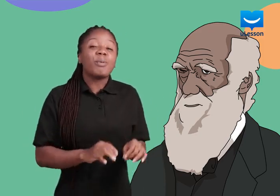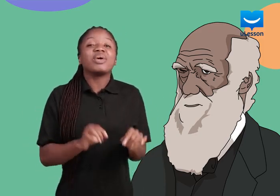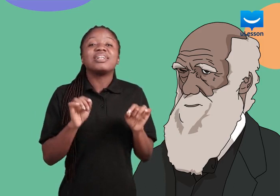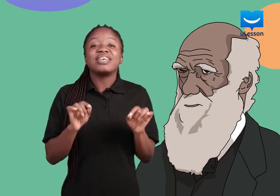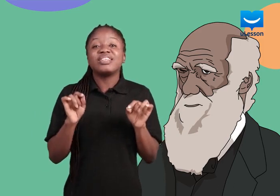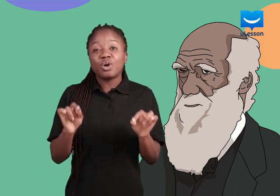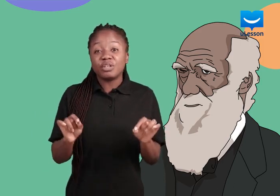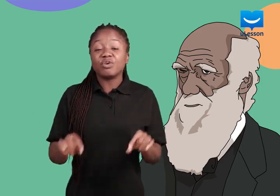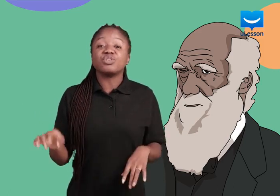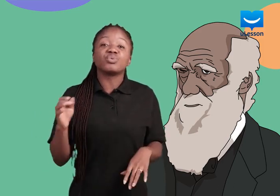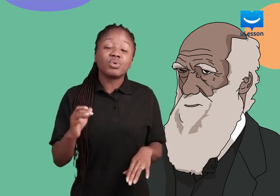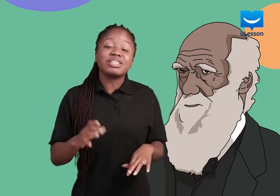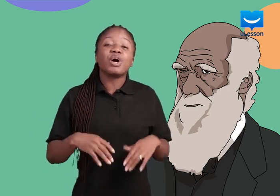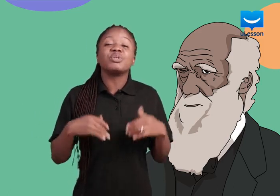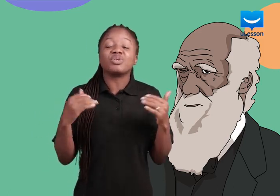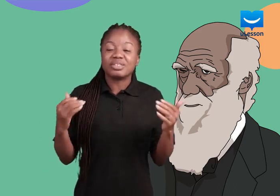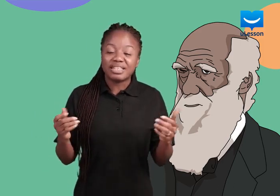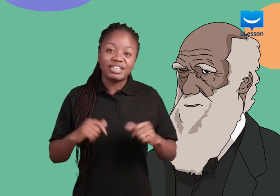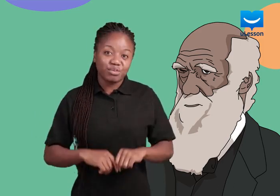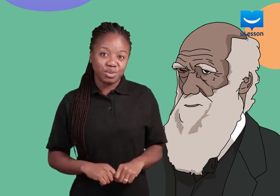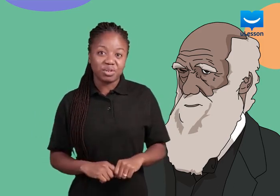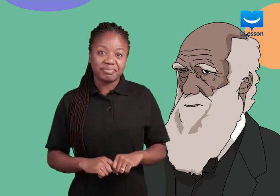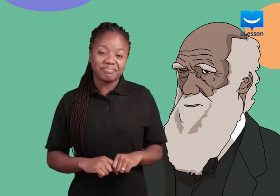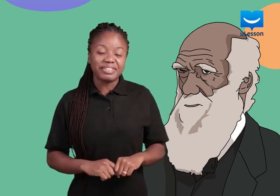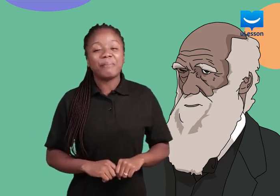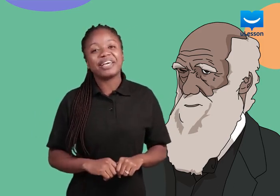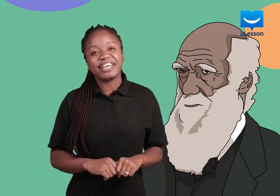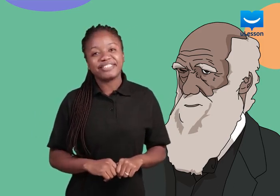but we can thank Darwin for his role in helping us understand evolution. Bye guys.